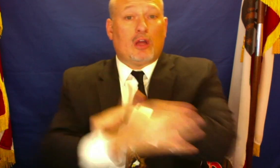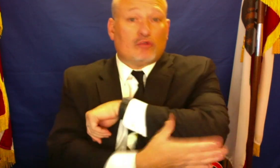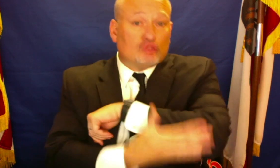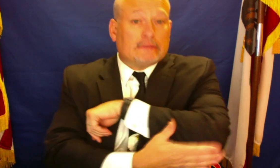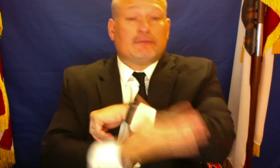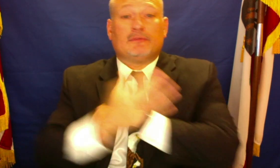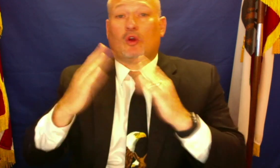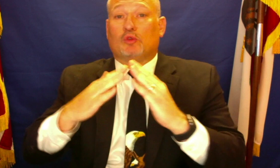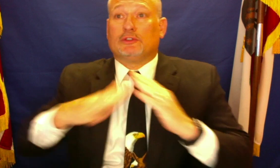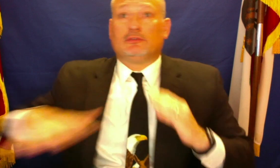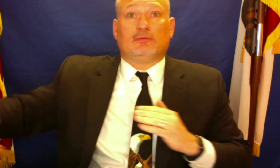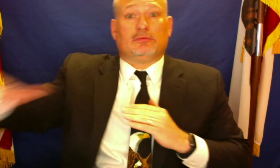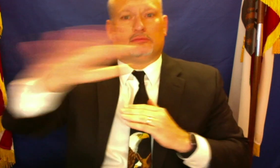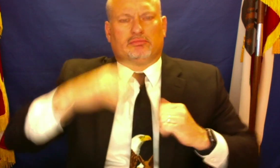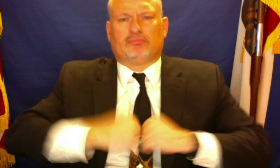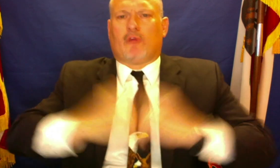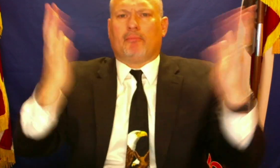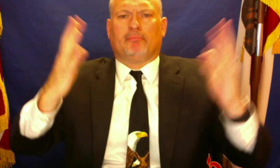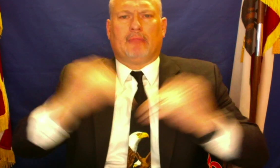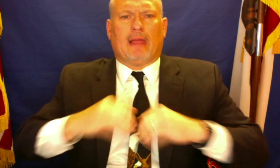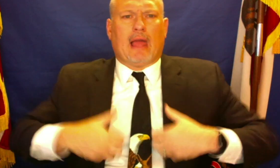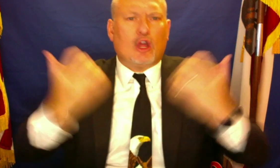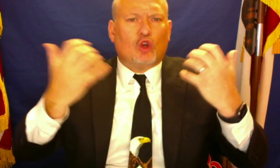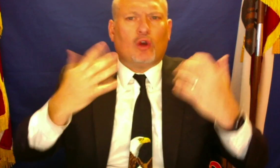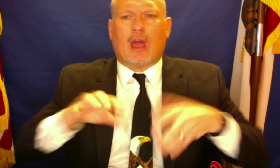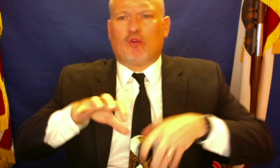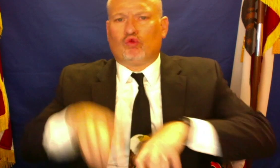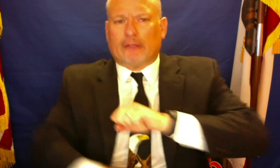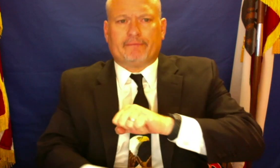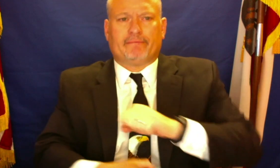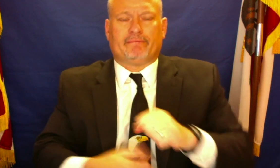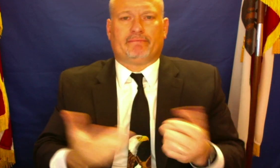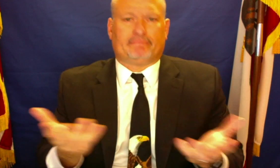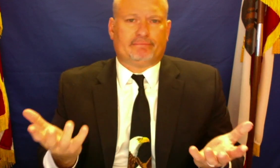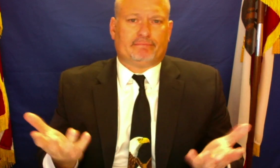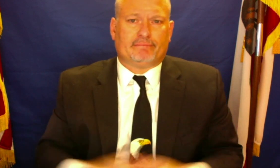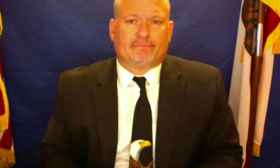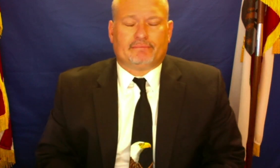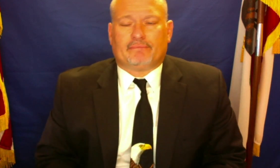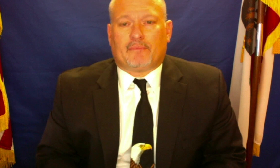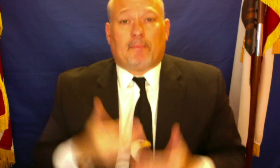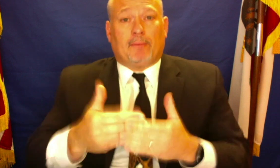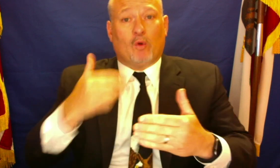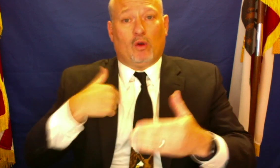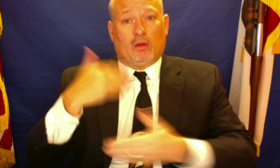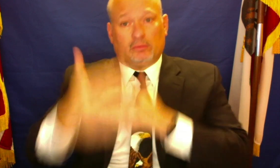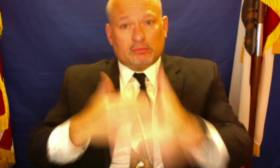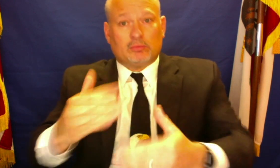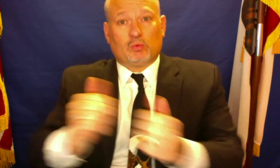nation as we have erupted into grief and anger following the death of George Floyd. Before I go